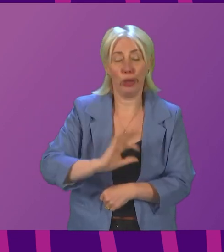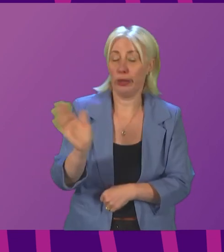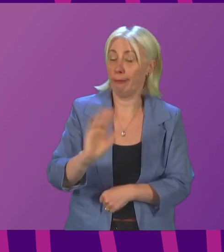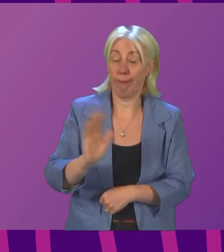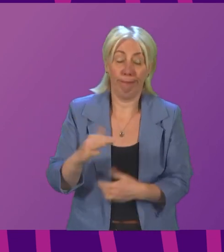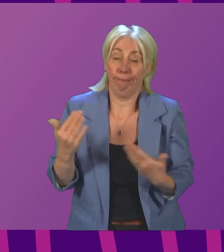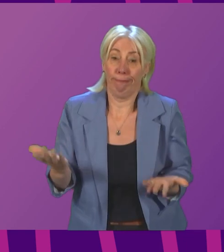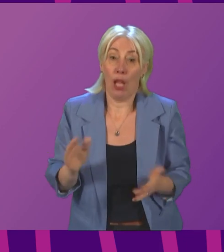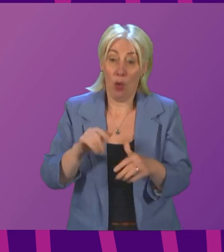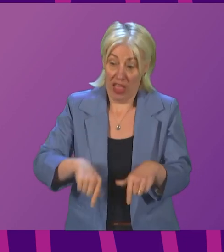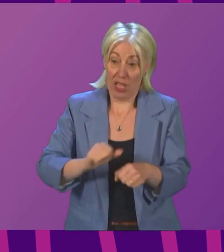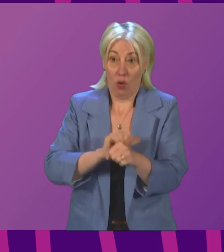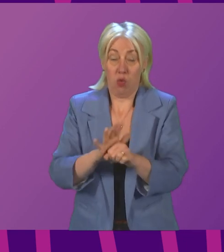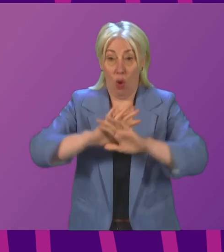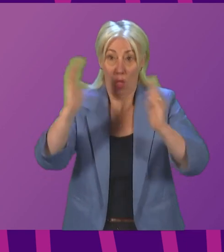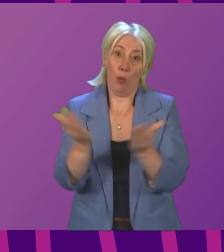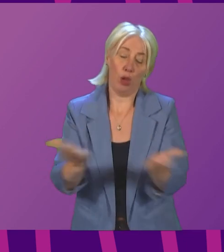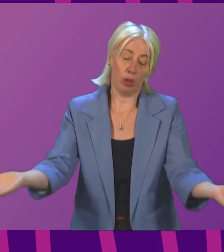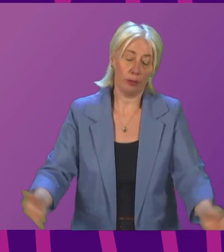in the face of a global pandemic.